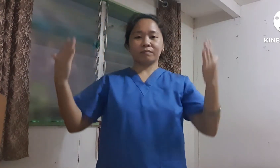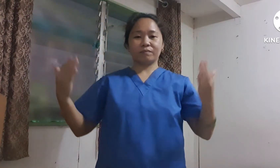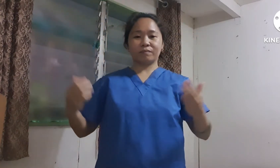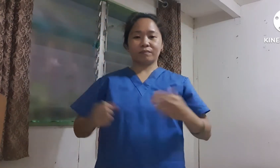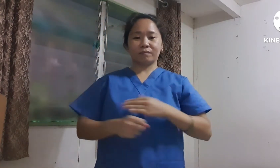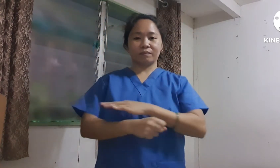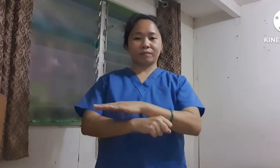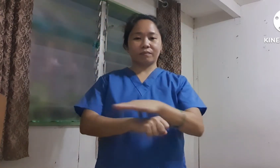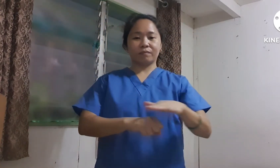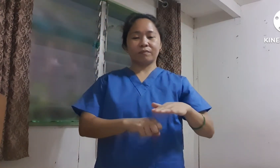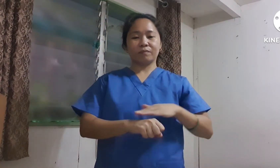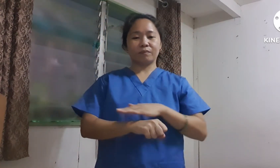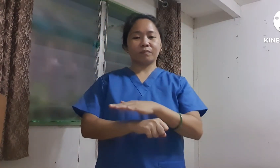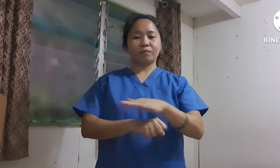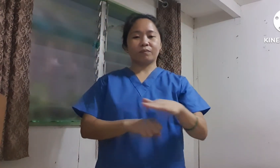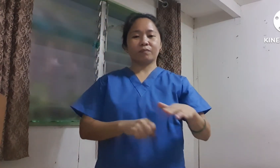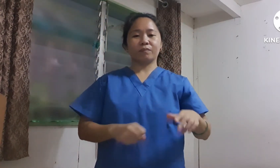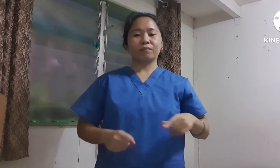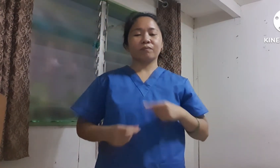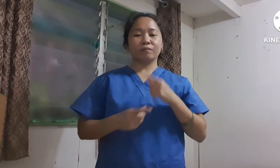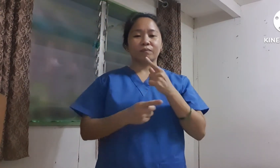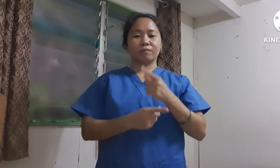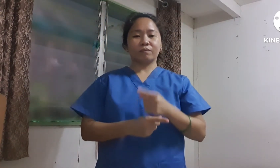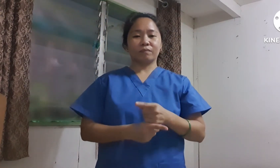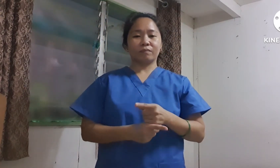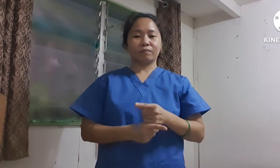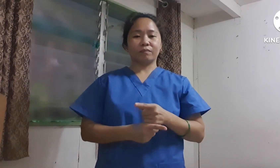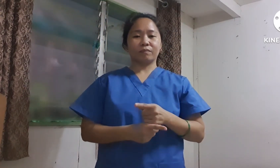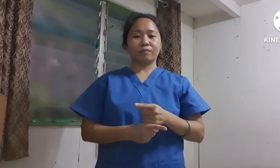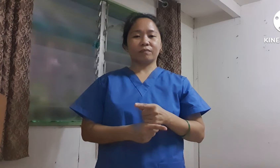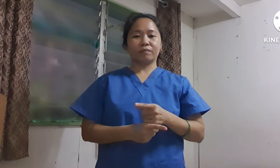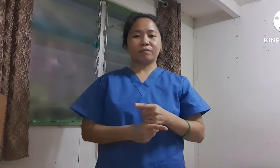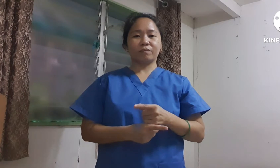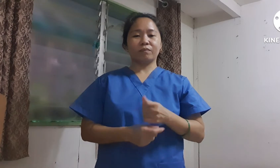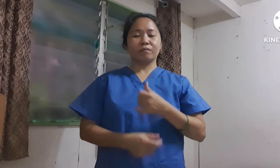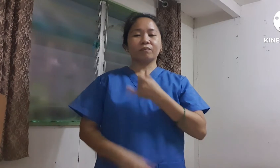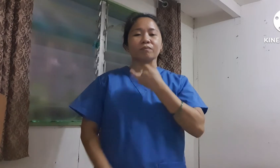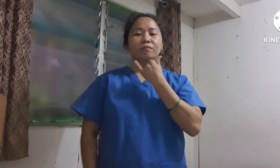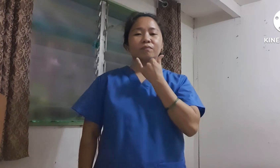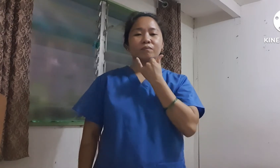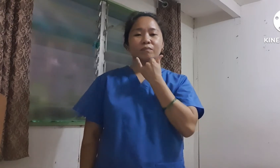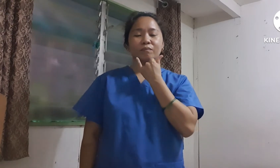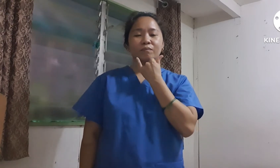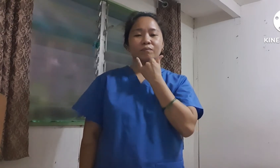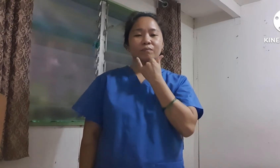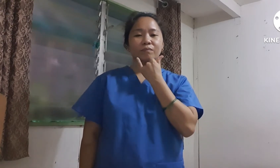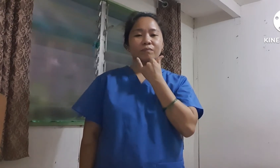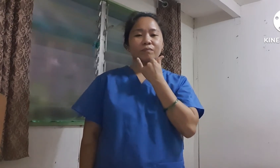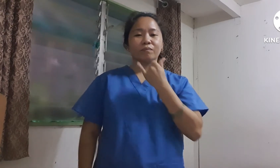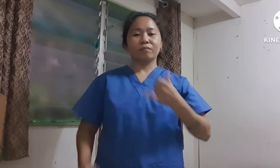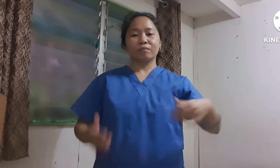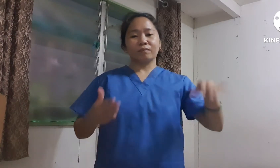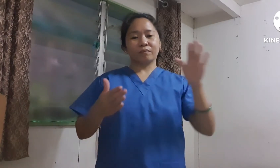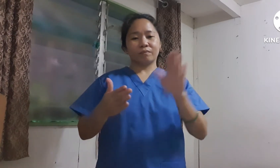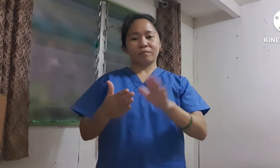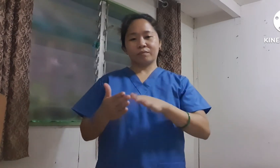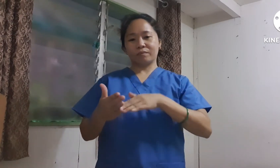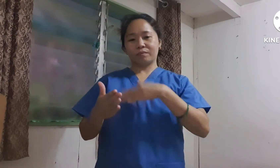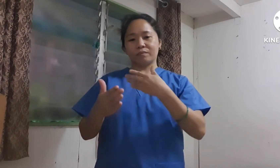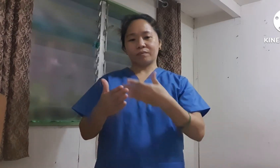Heavens above I can write What is wrong I can sing